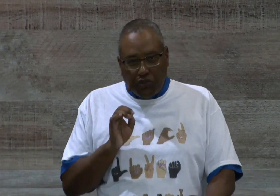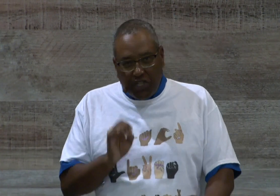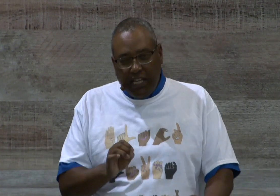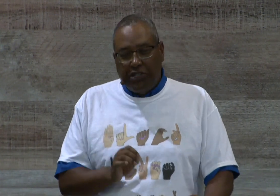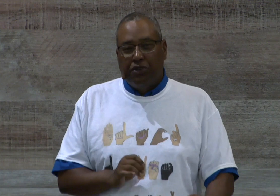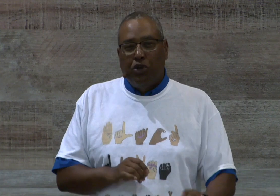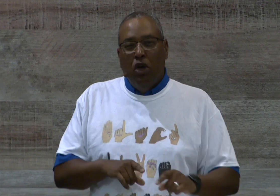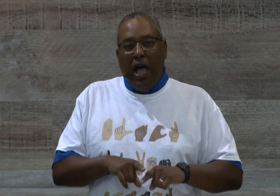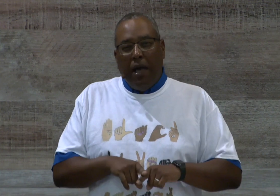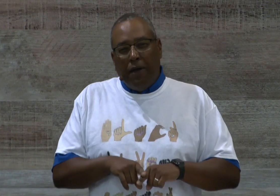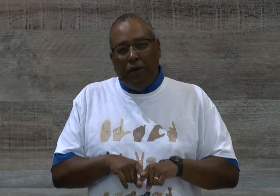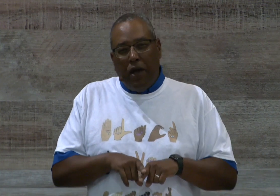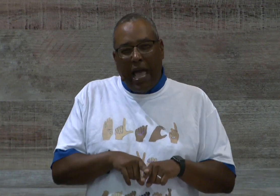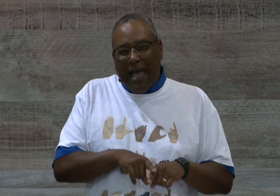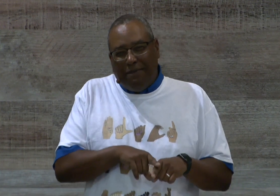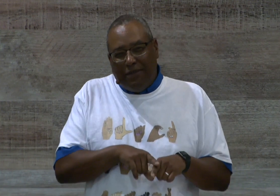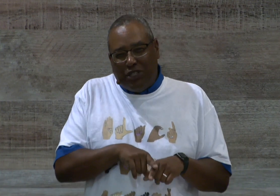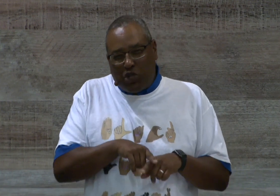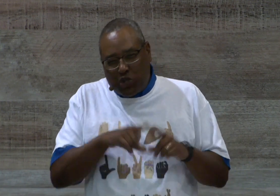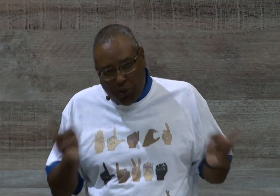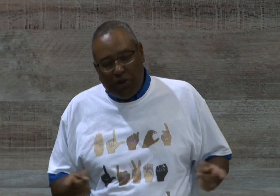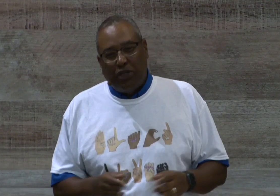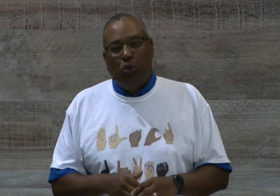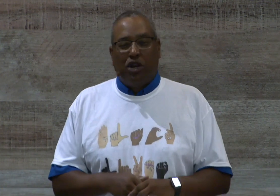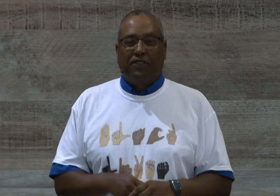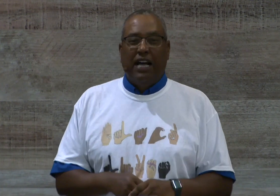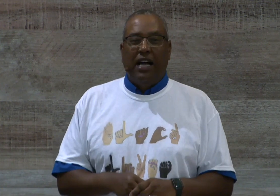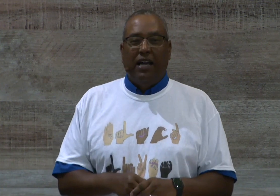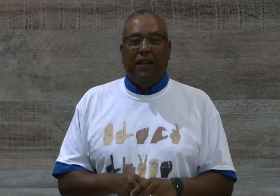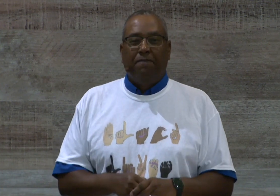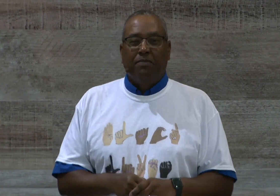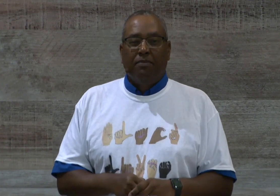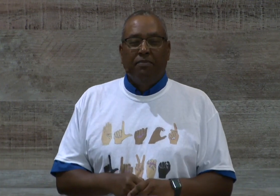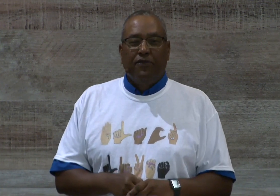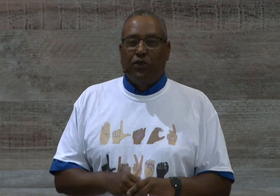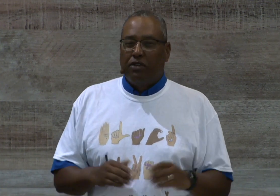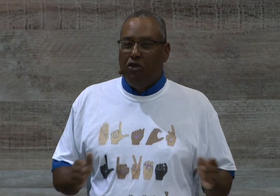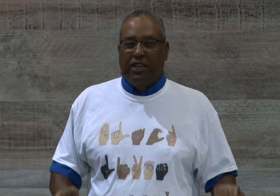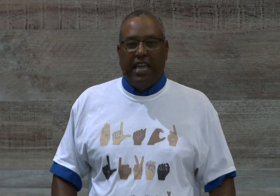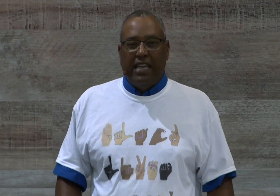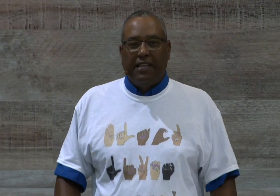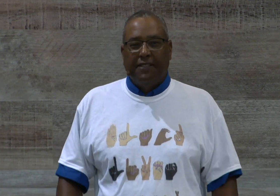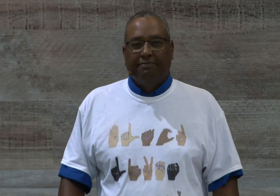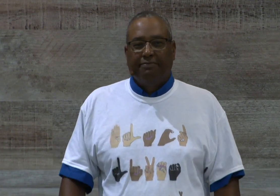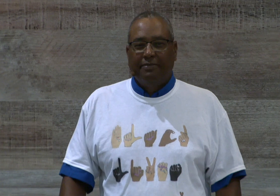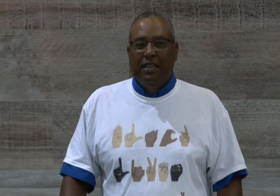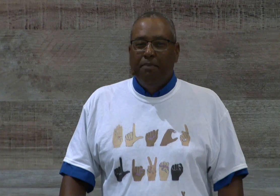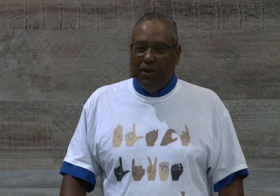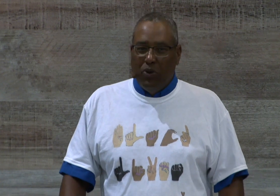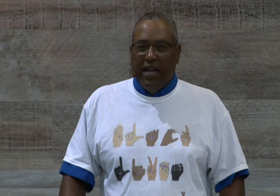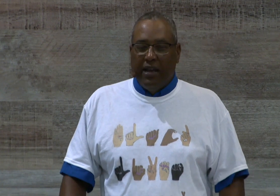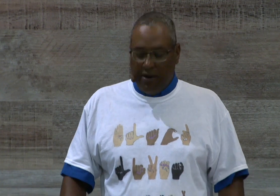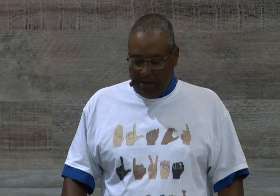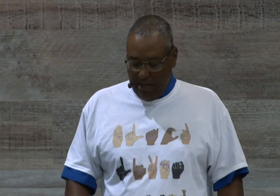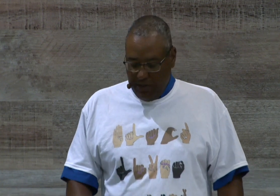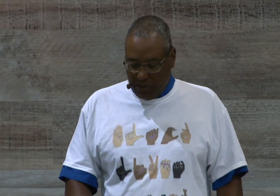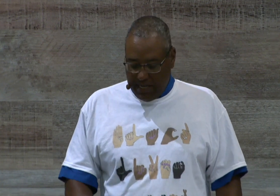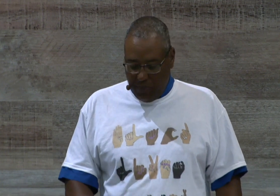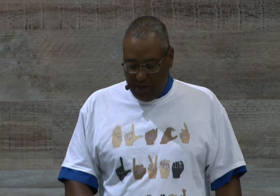teachers, who distort the word of God for their own gain, beware. So, today, again,